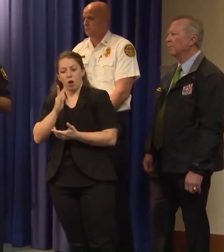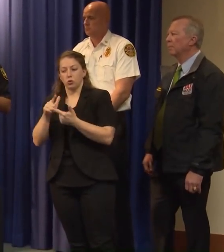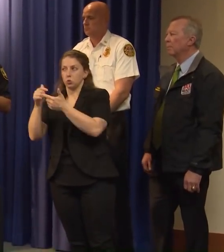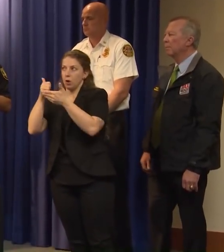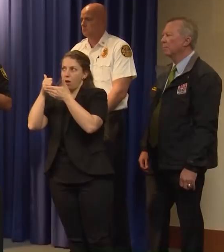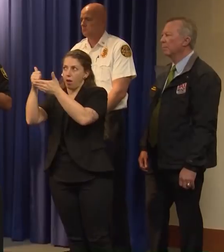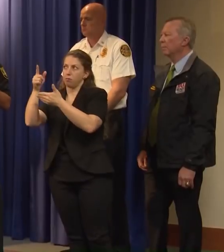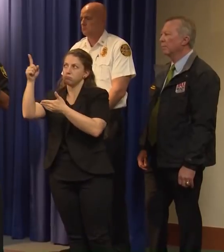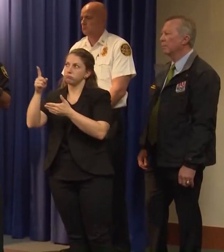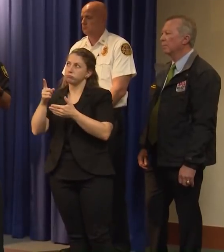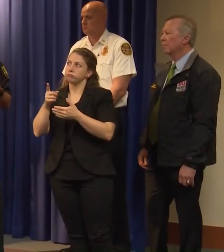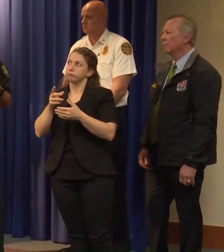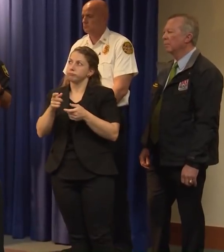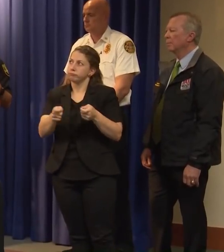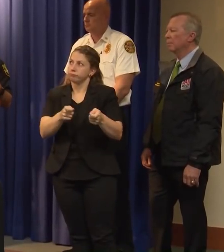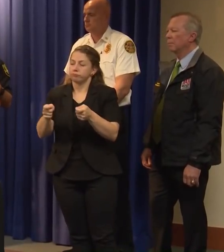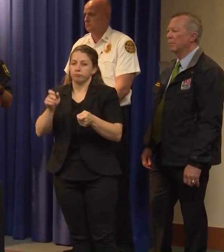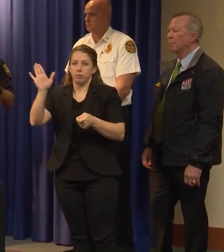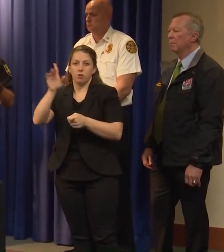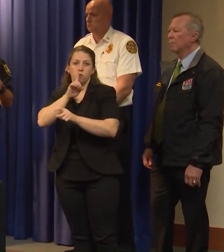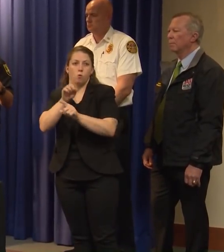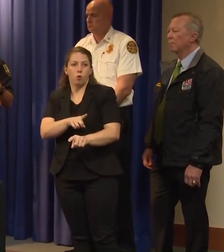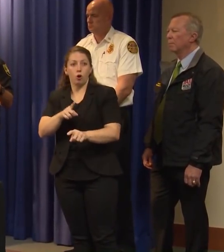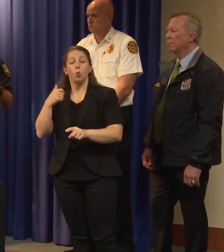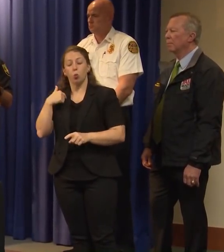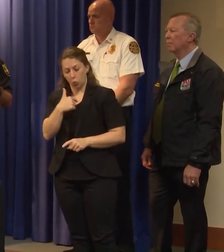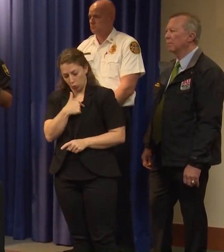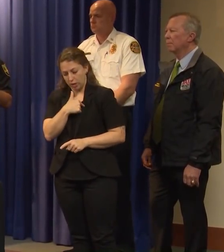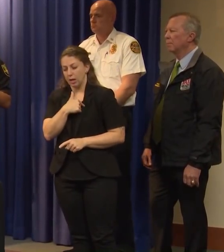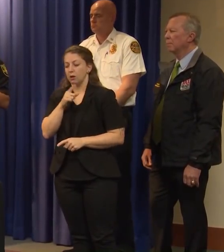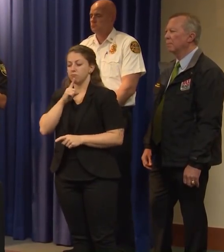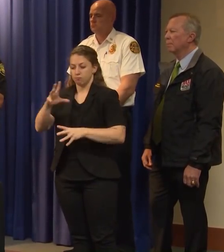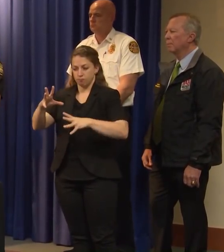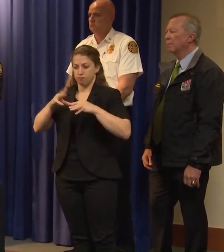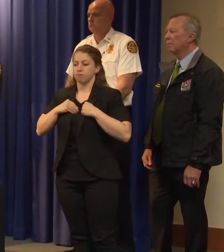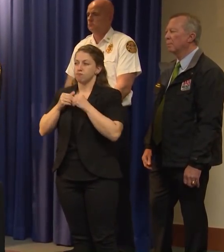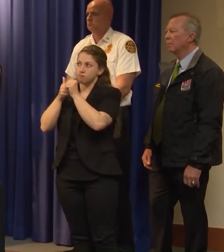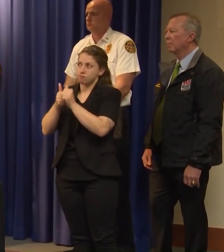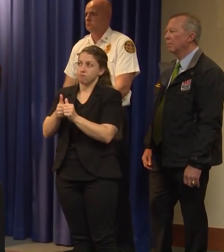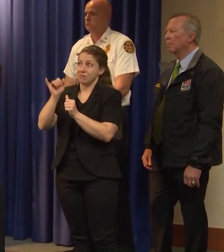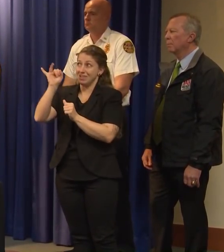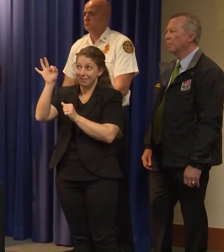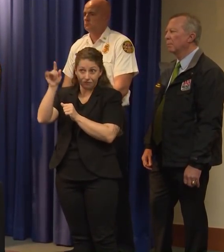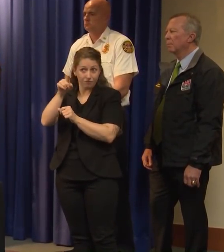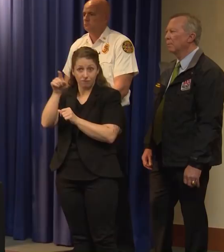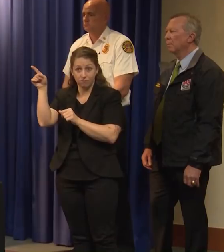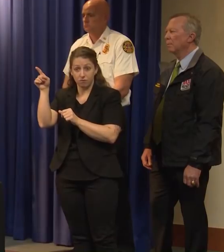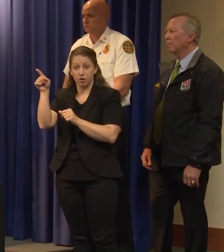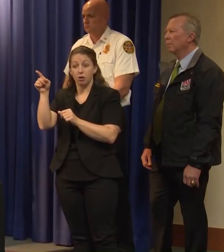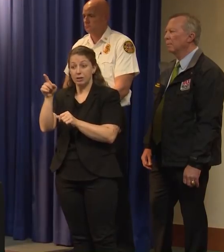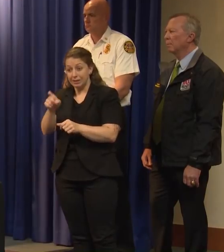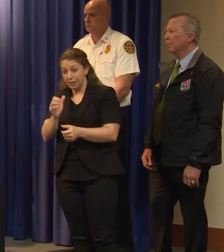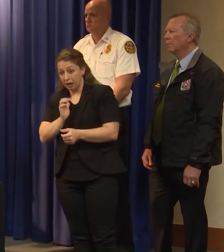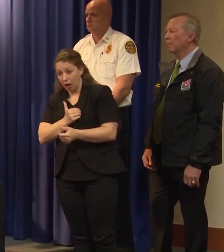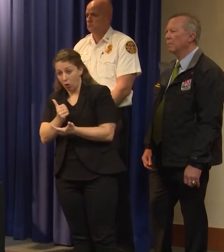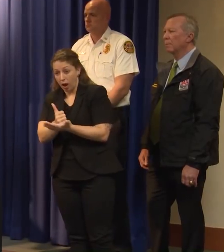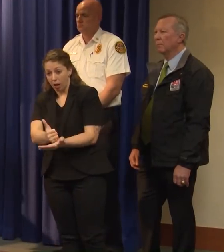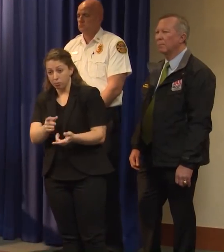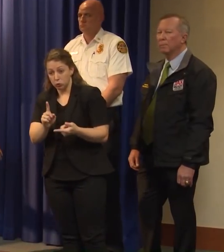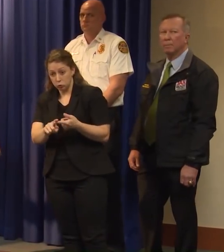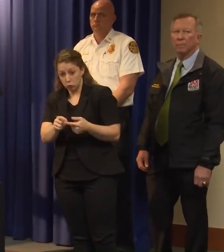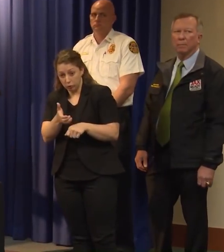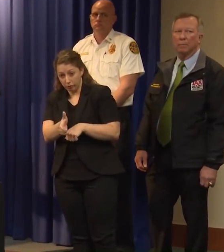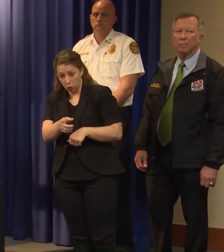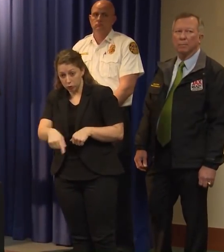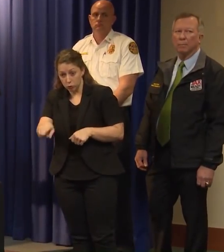in that. And so, we, we are taking that posture that we will help when called upon. So, um, but yeah, I think that, that answers that part of